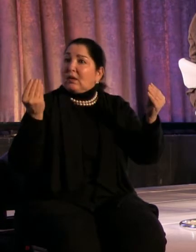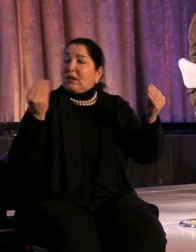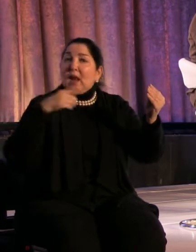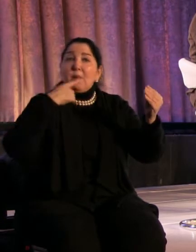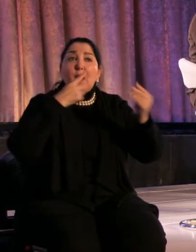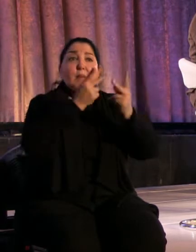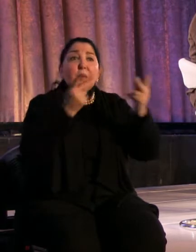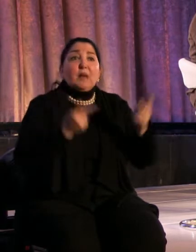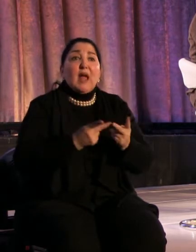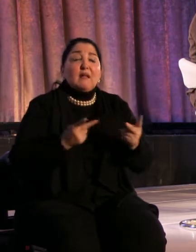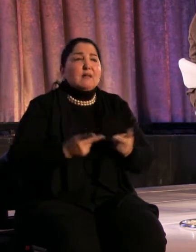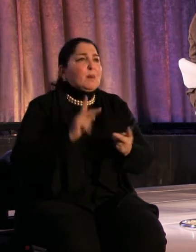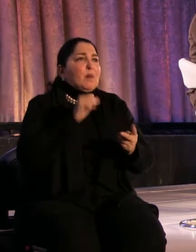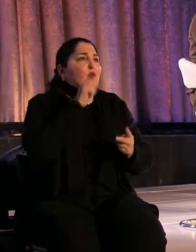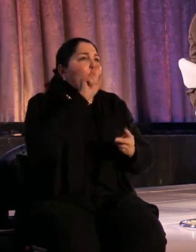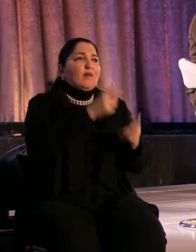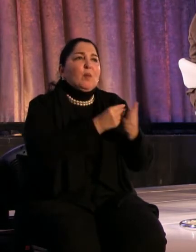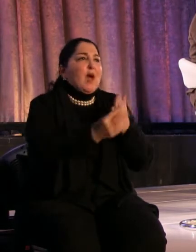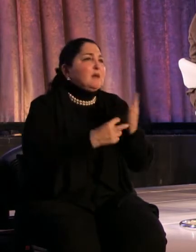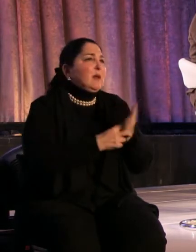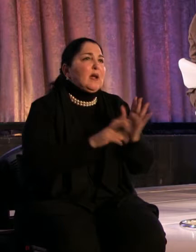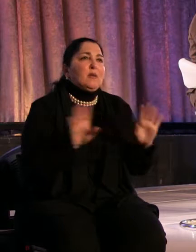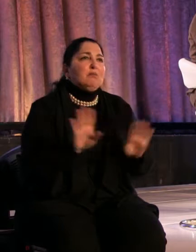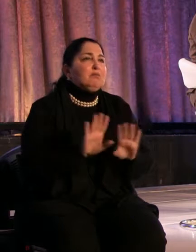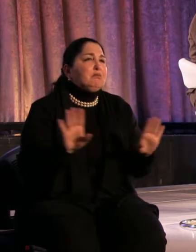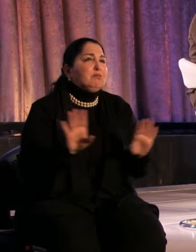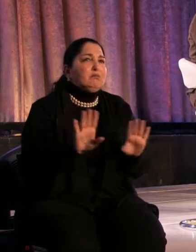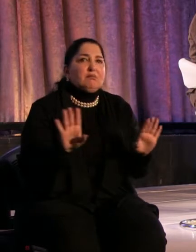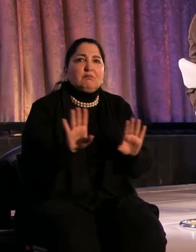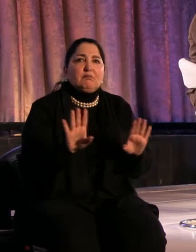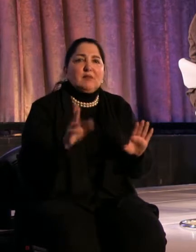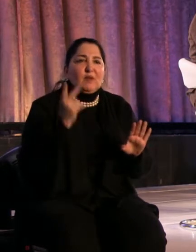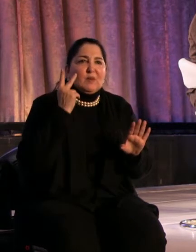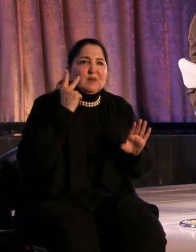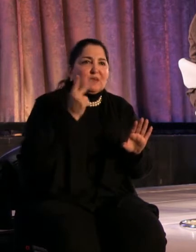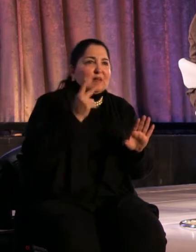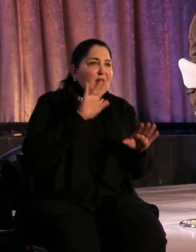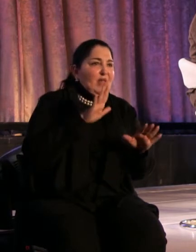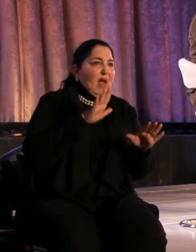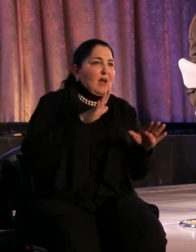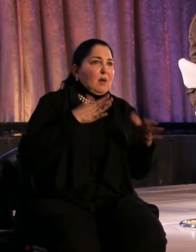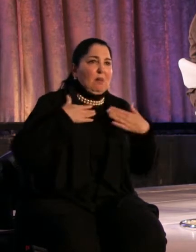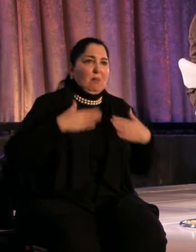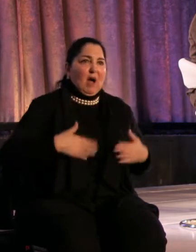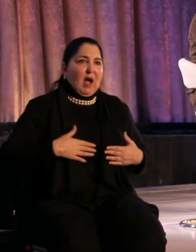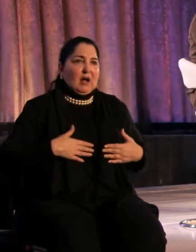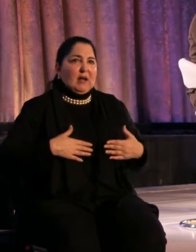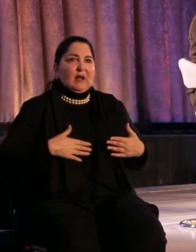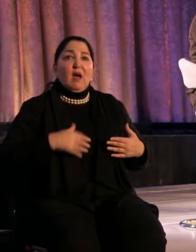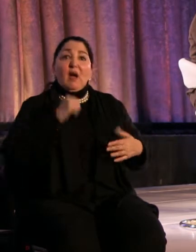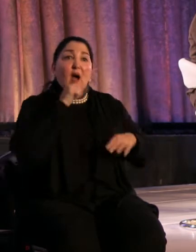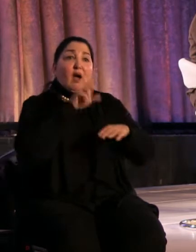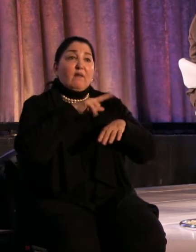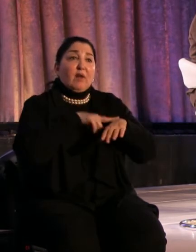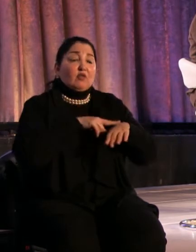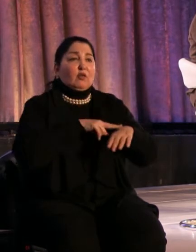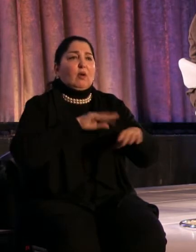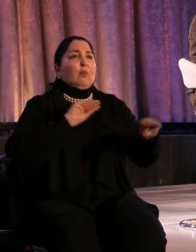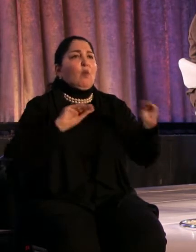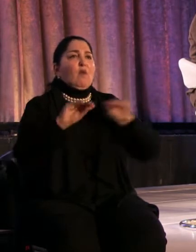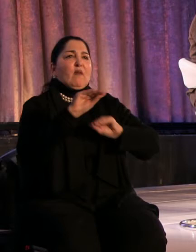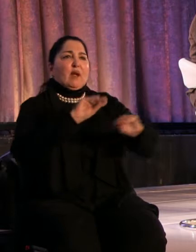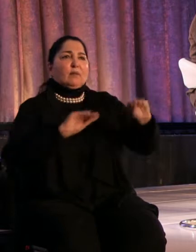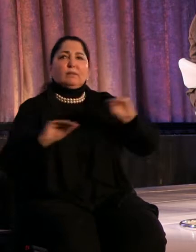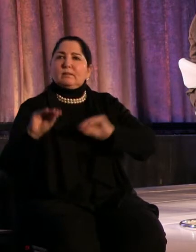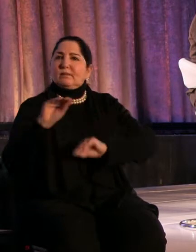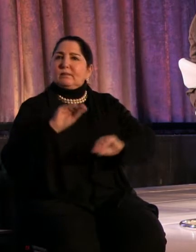so that people don't have to buy a ticket to see an unconventional body moving. You know, can we do more